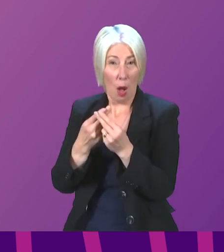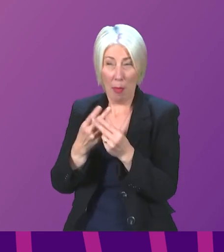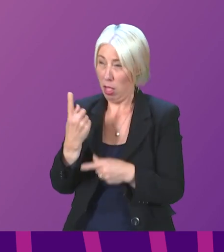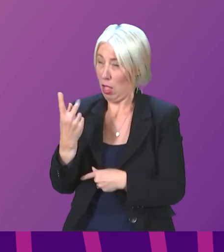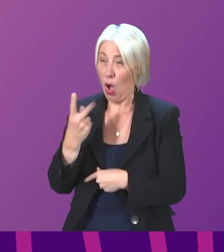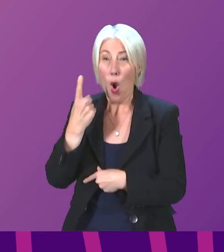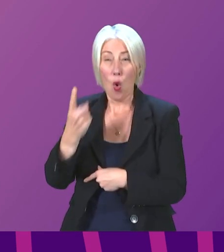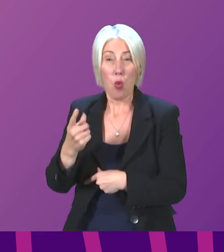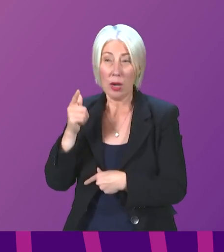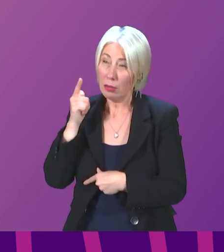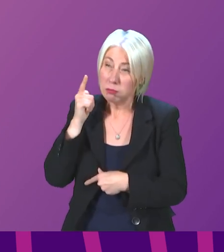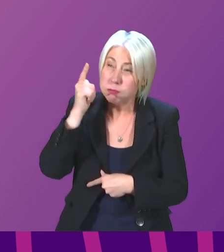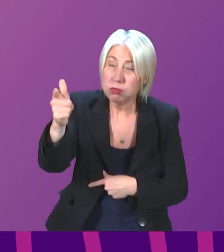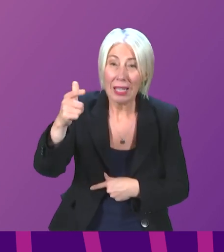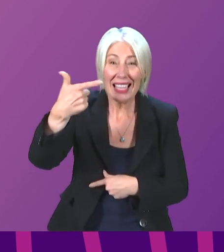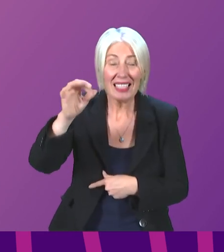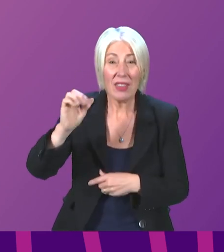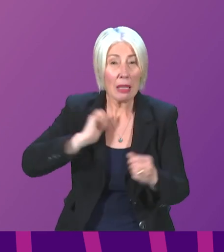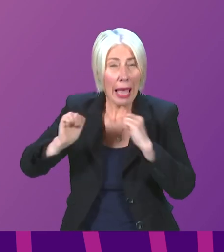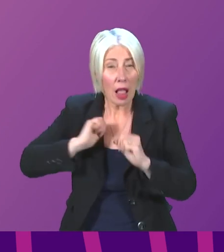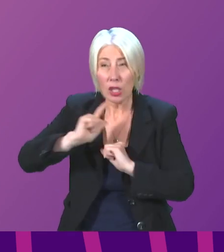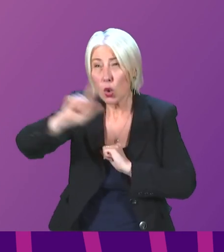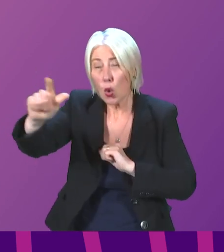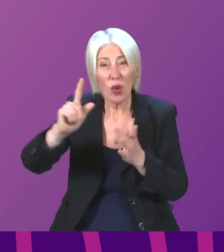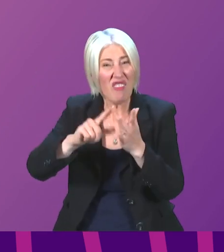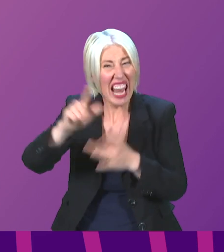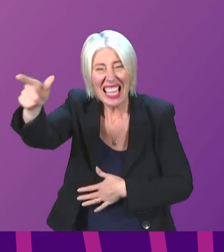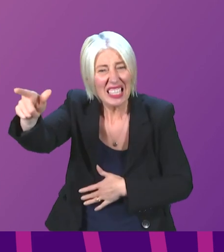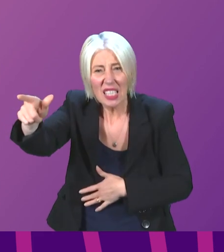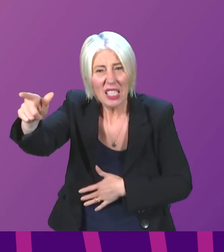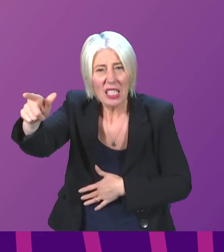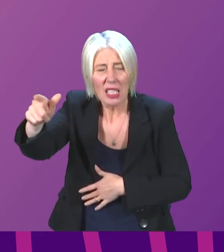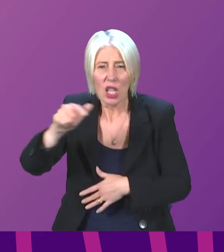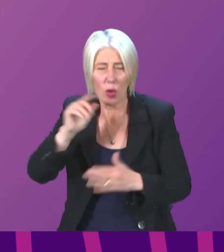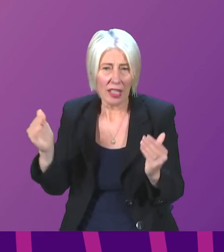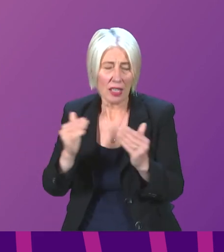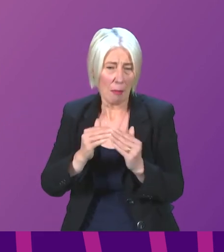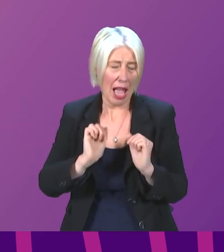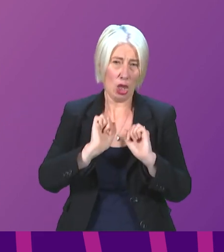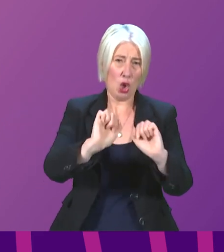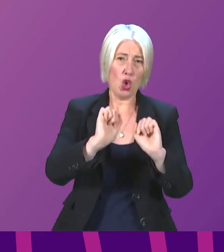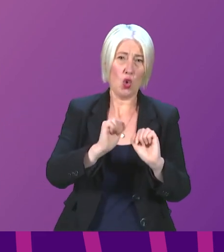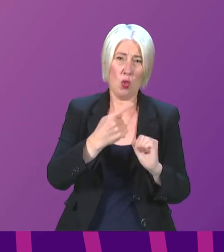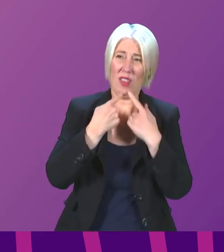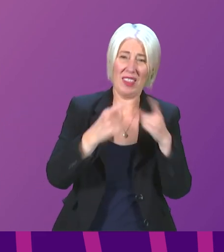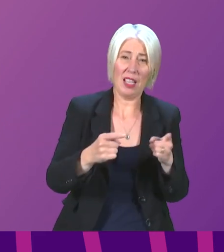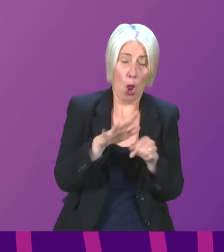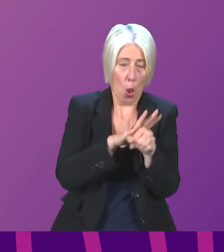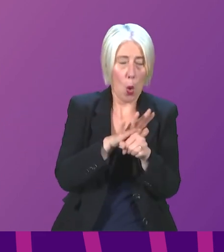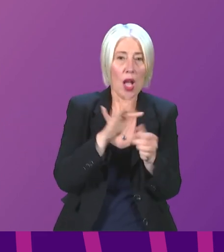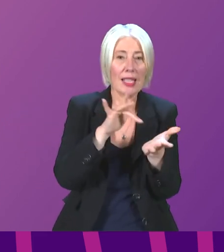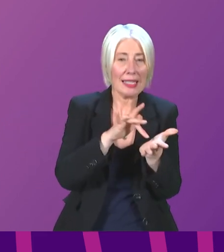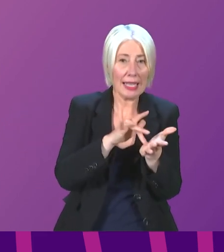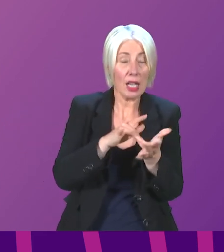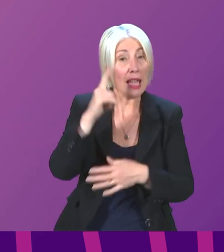-hour round trip of 70 miles to Inverness. That doesn't fit in with your statement to provide more local centres. I